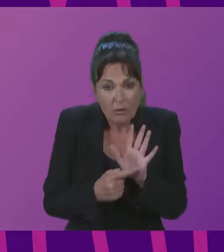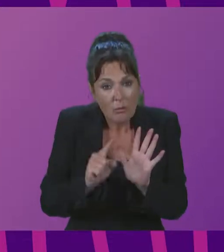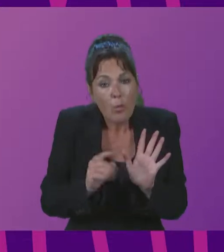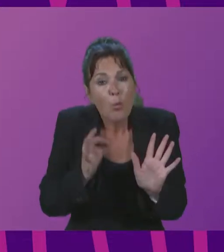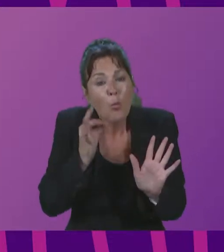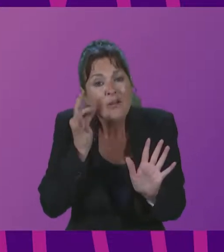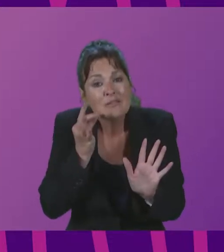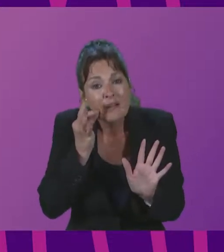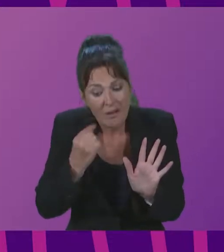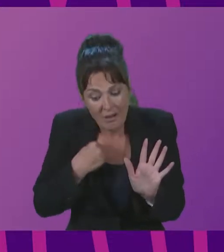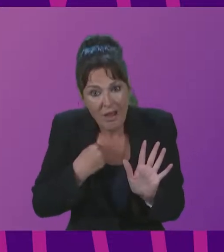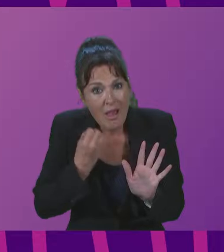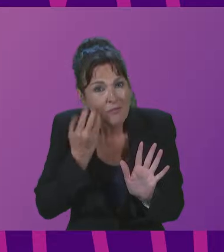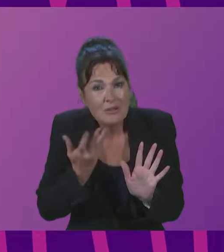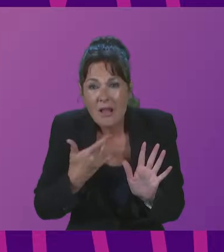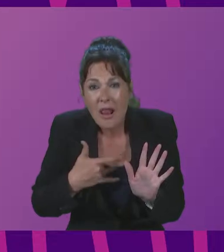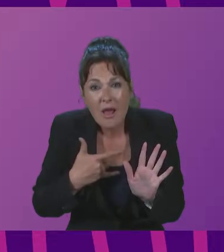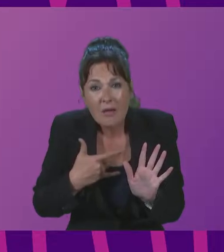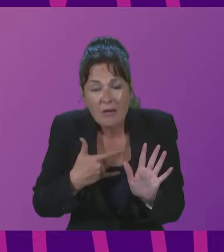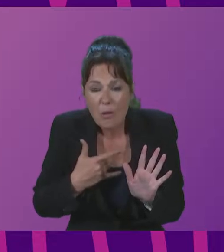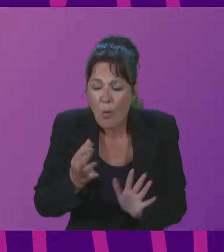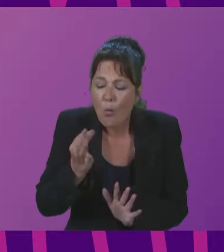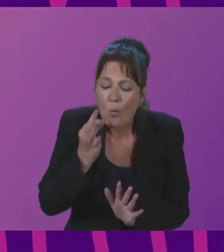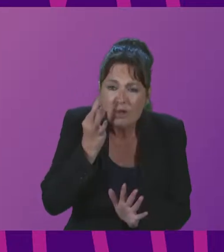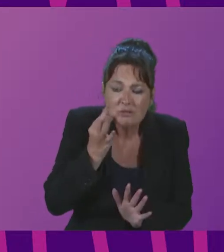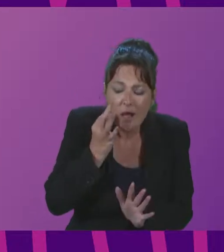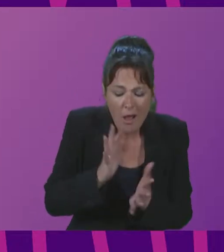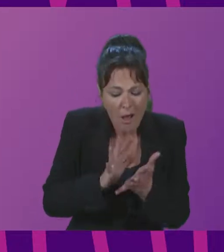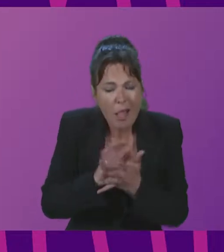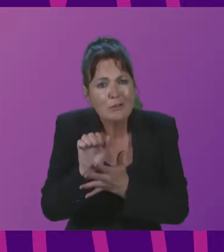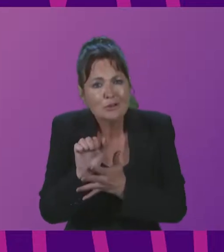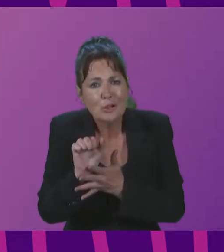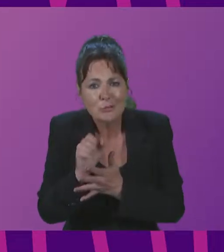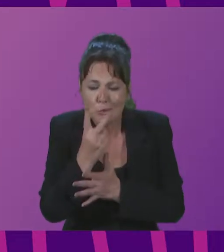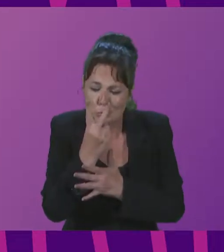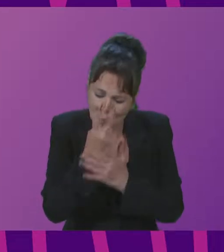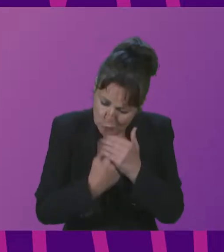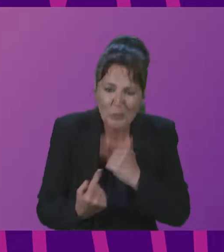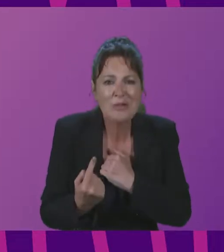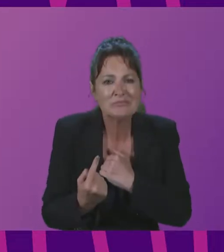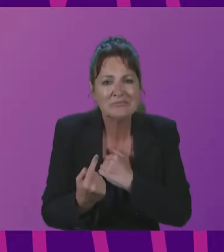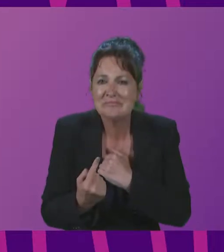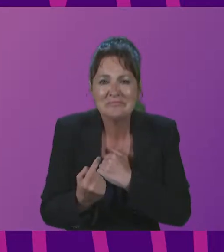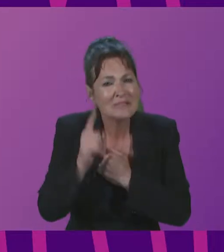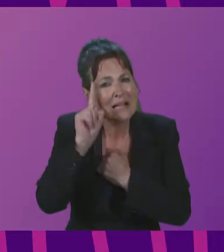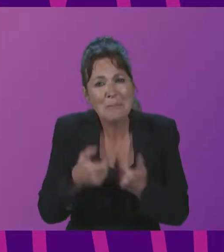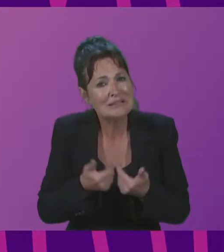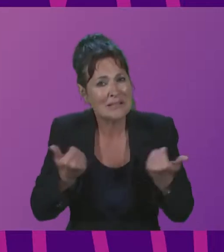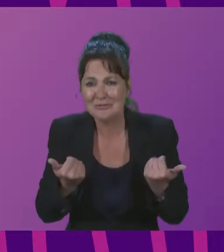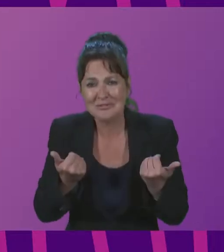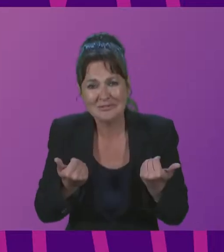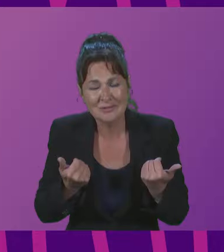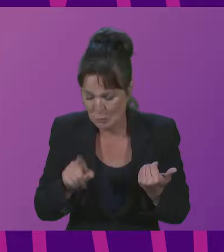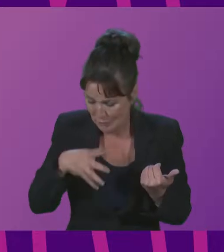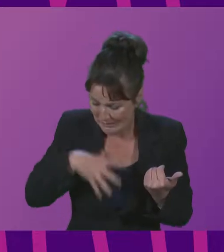daily life. Water and culture are inseparable elements of human